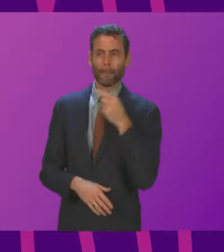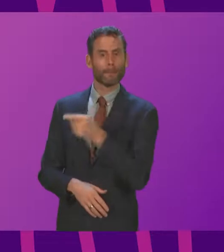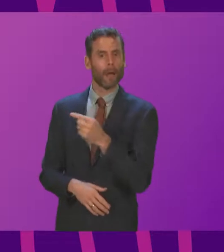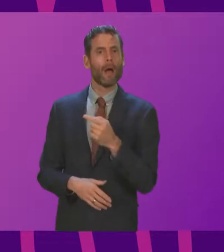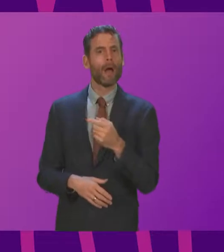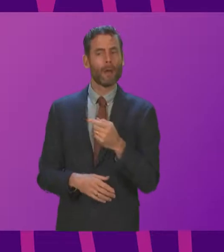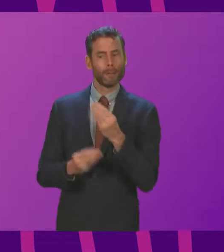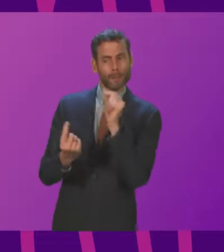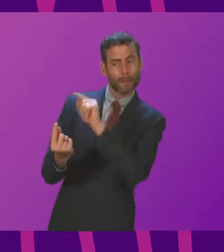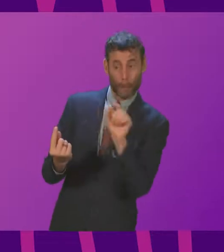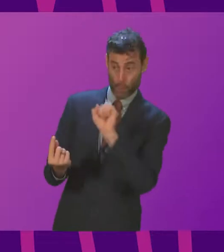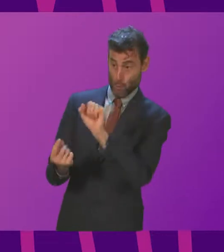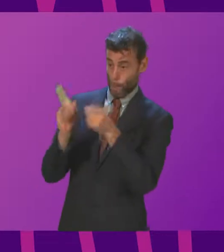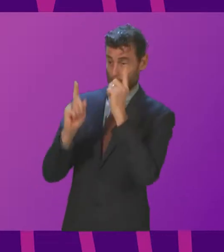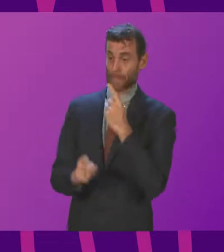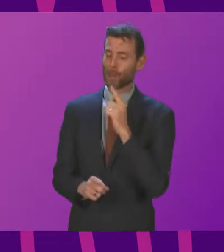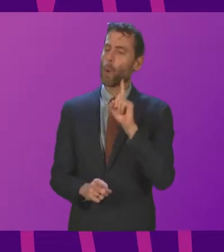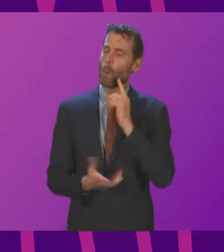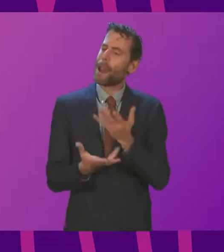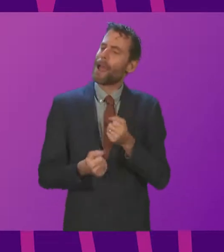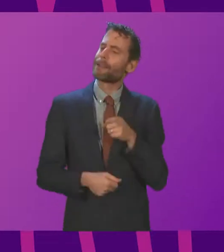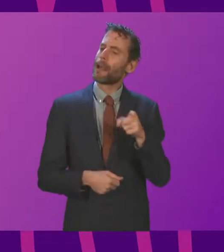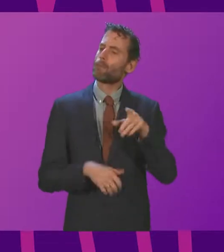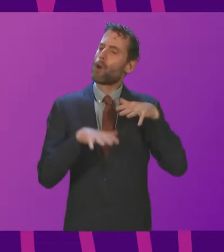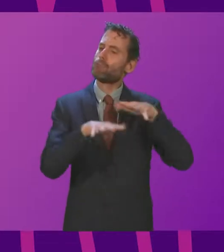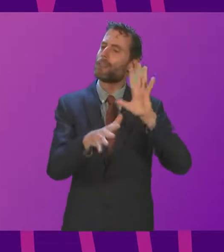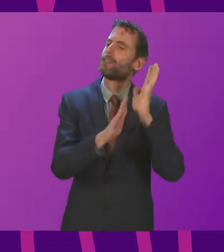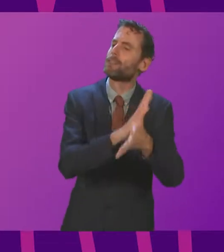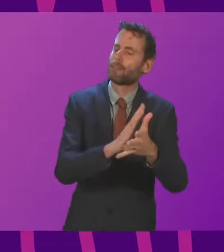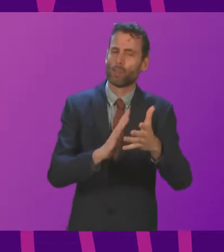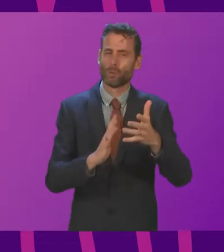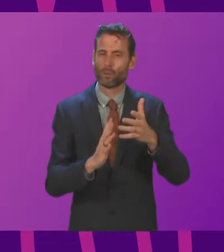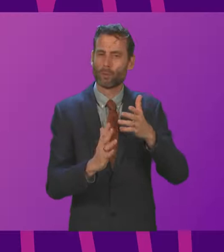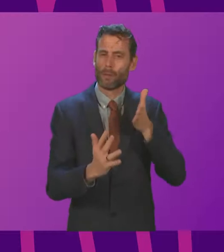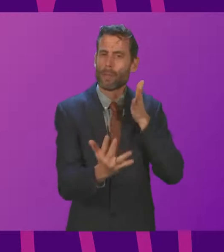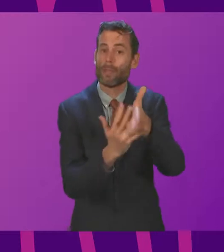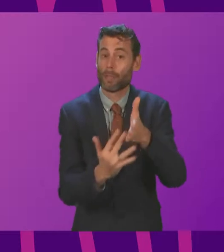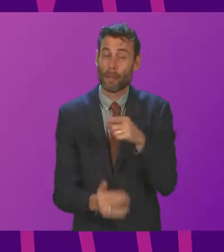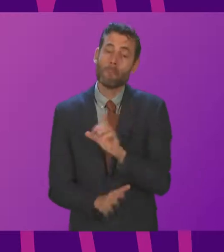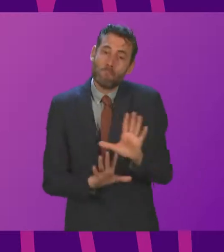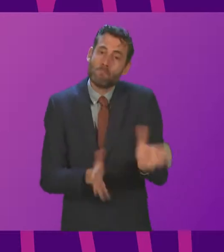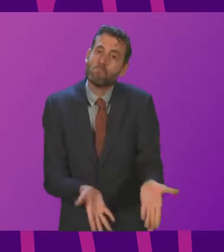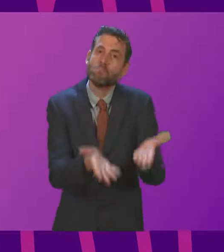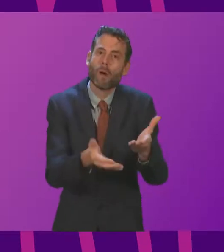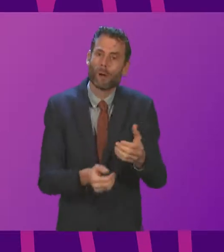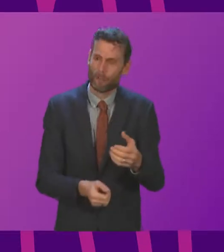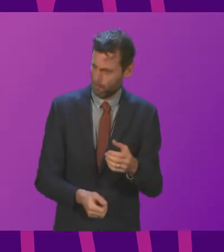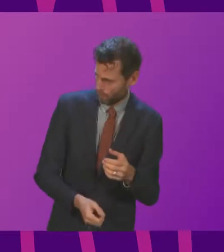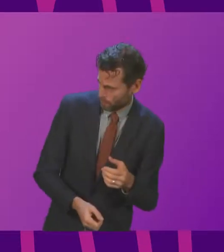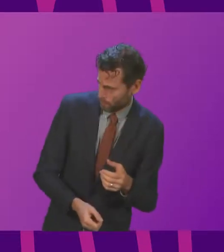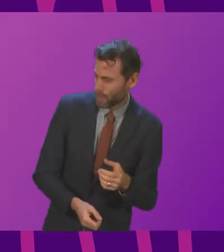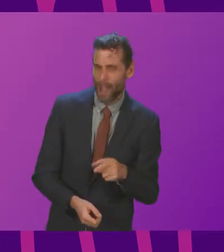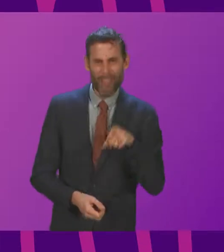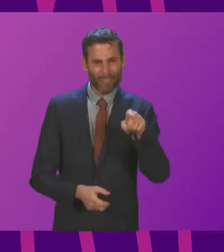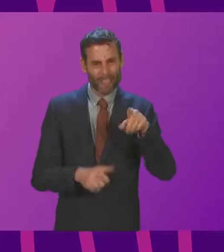frustrated by the lack of action on climate change, but it's another thing entirely to take that frustration and use it to disrupt people's